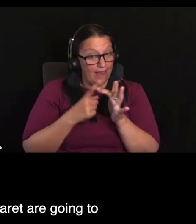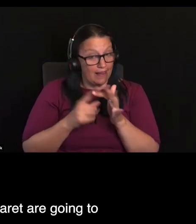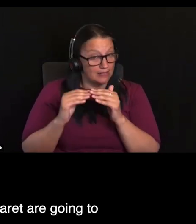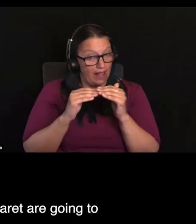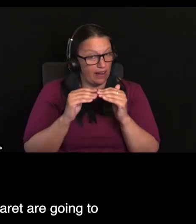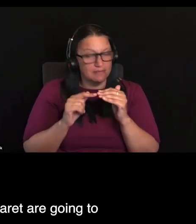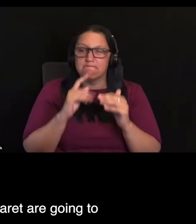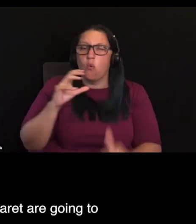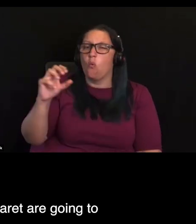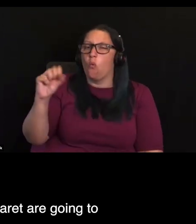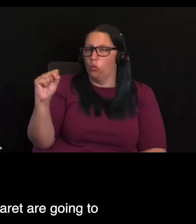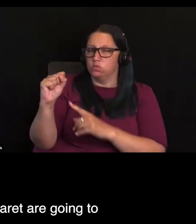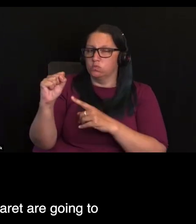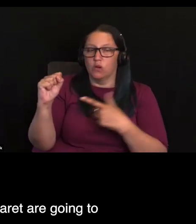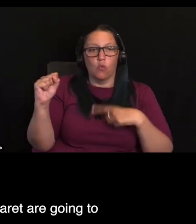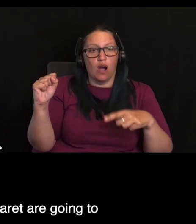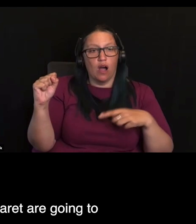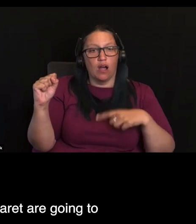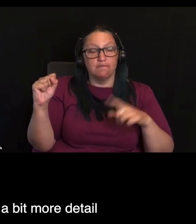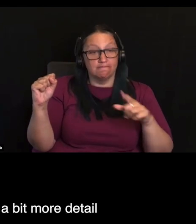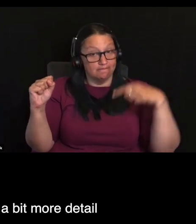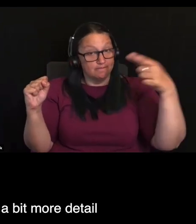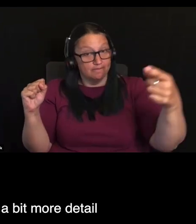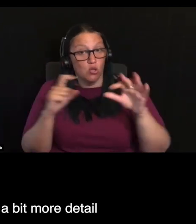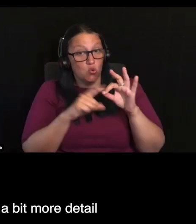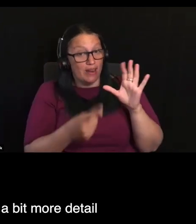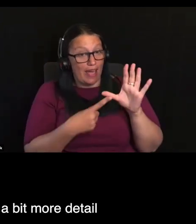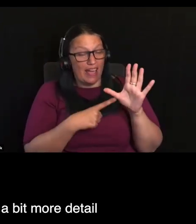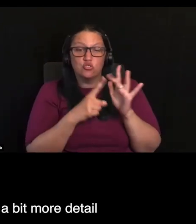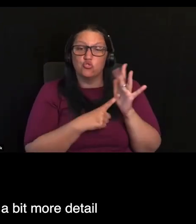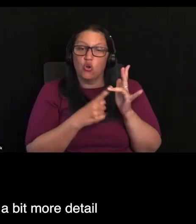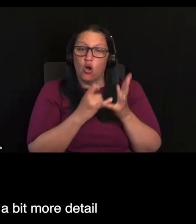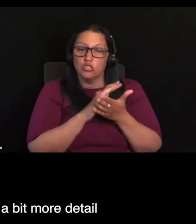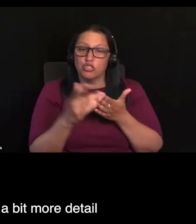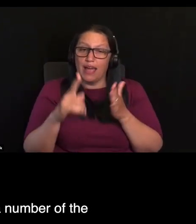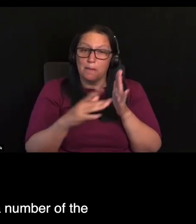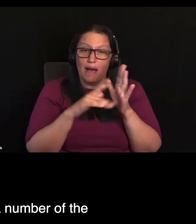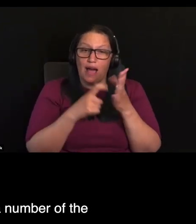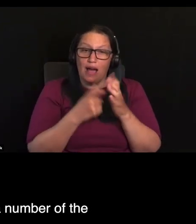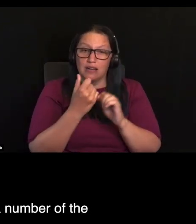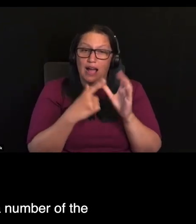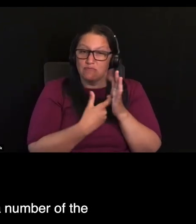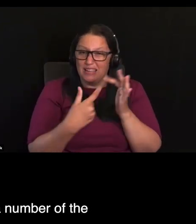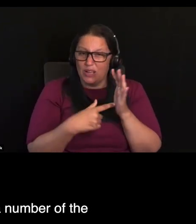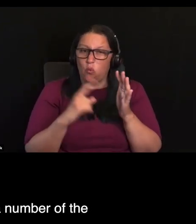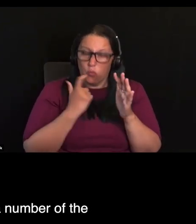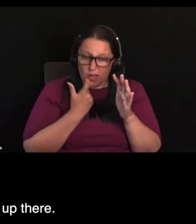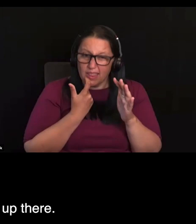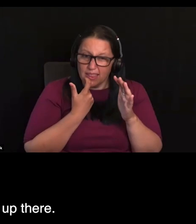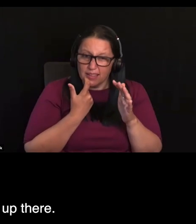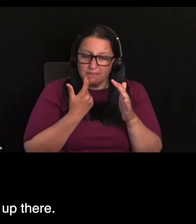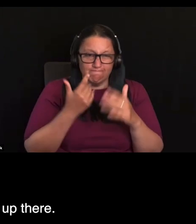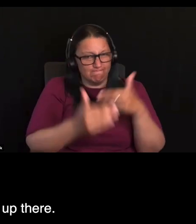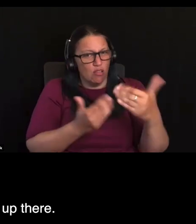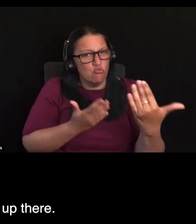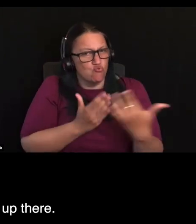both Josh and Margaret are going to talk you through the standards in a bit more detail and likely going to answer a number of the questions